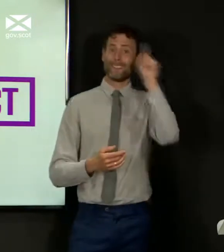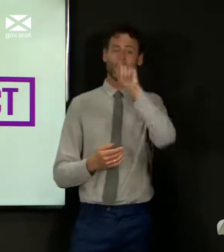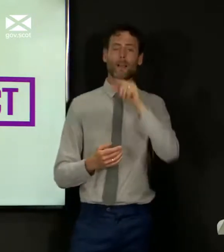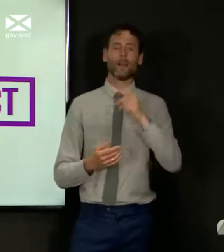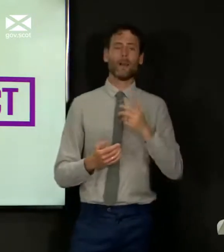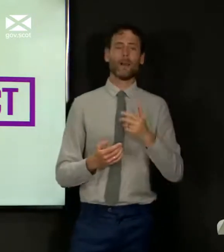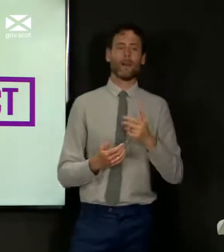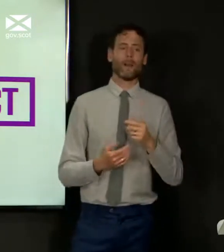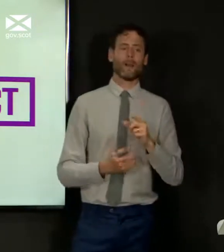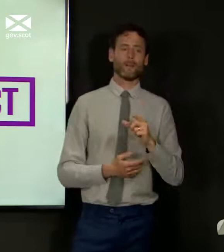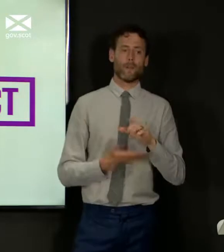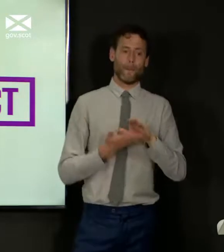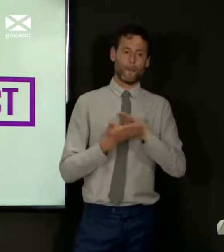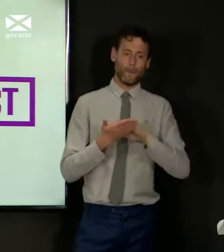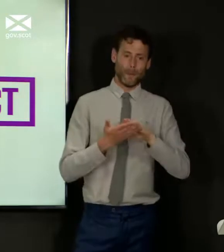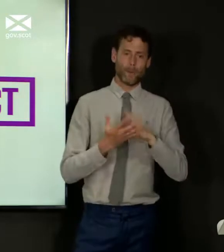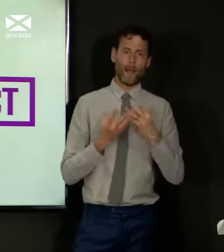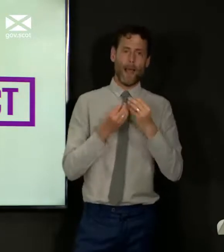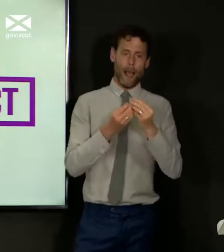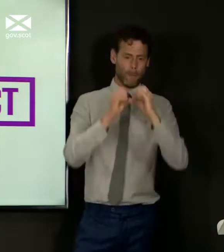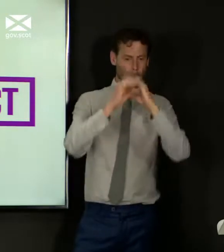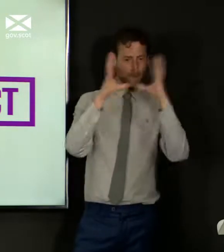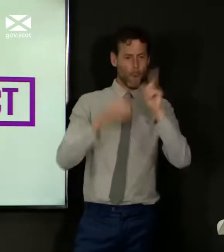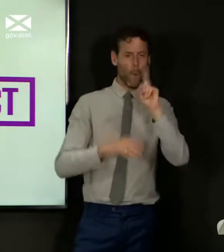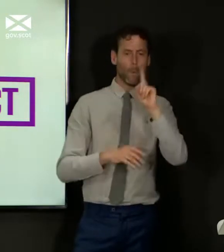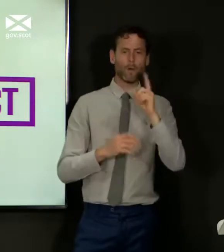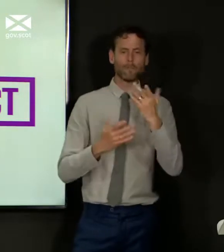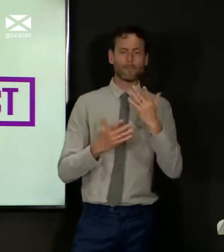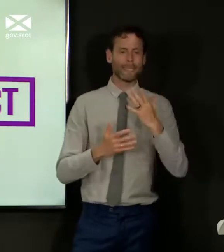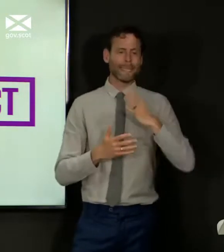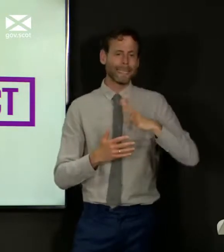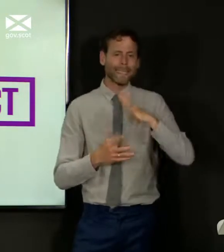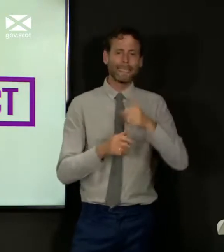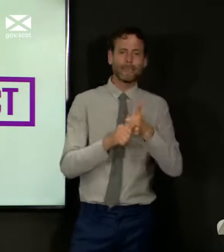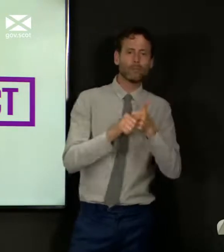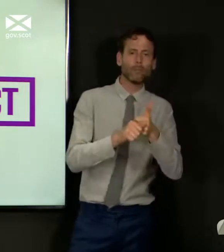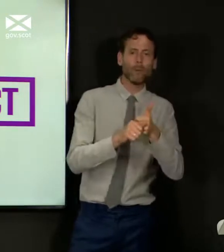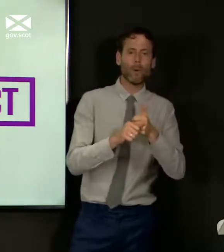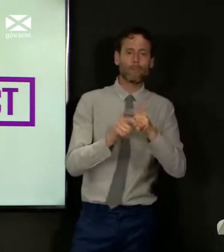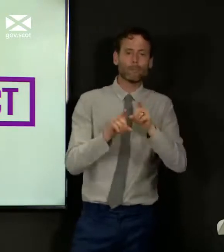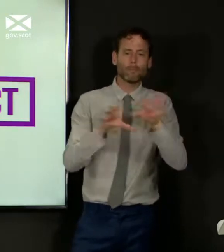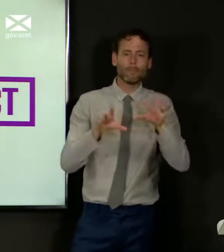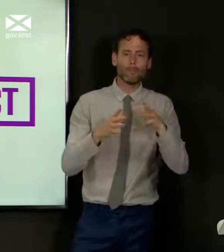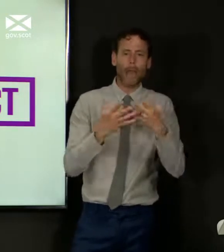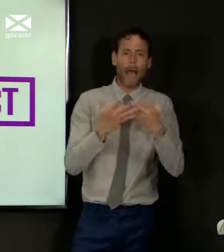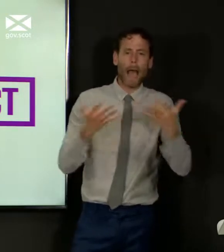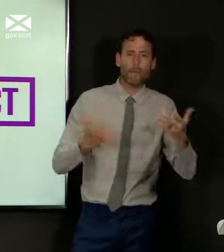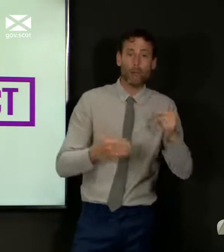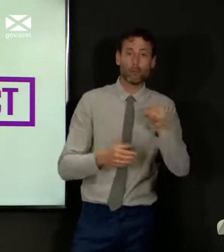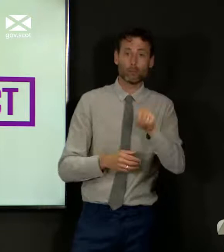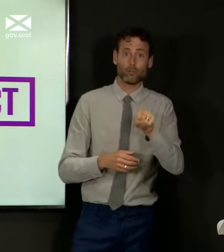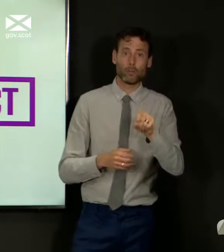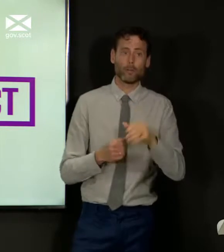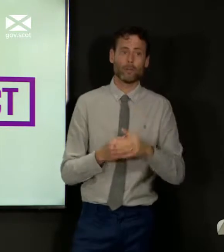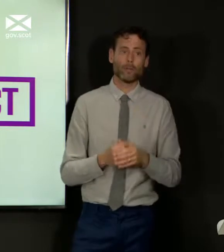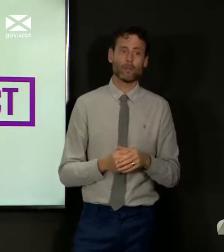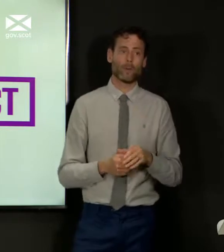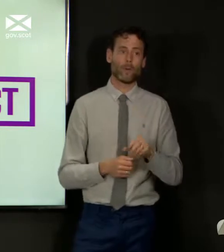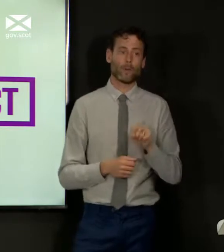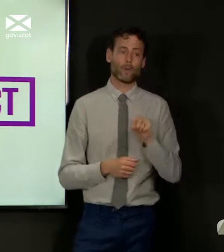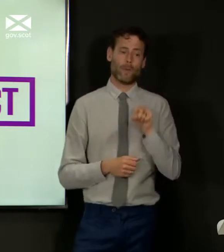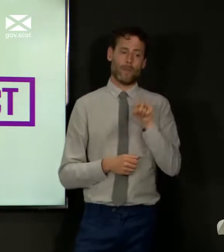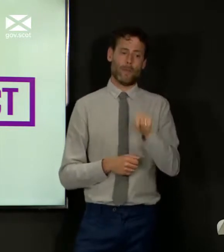the level of support that is required from people to help them and whether or not that will allow us to